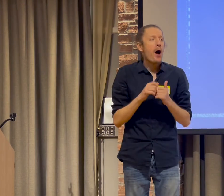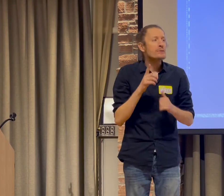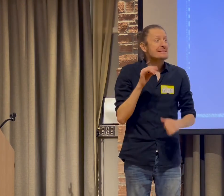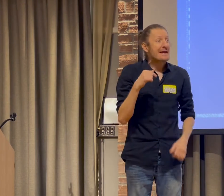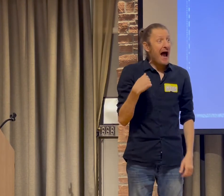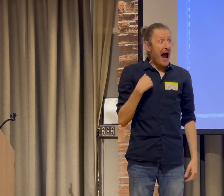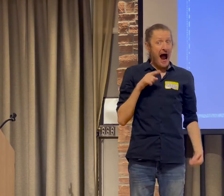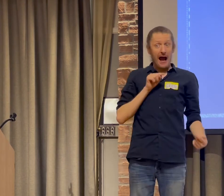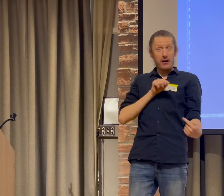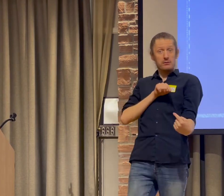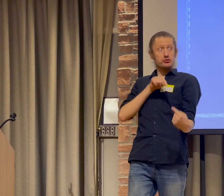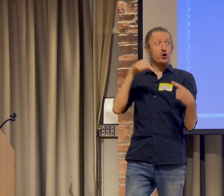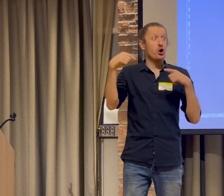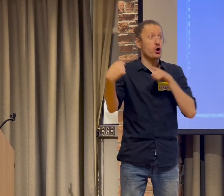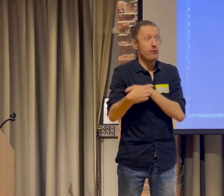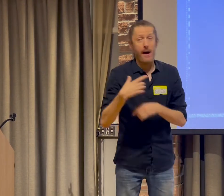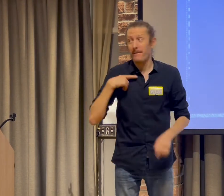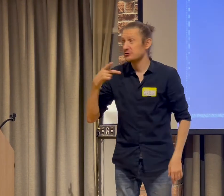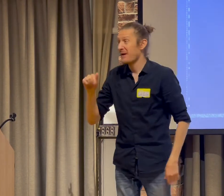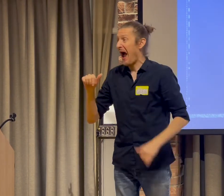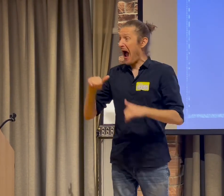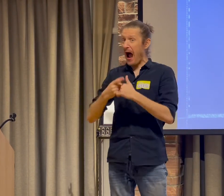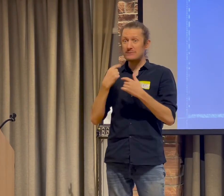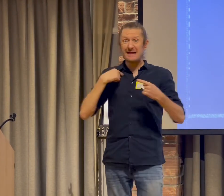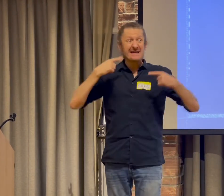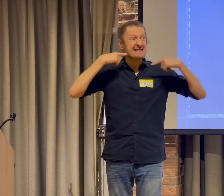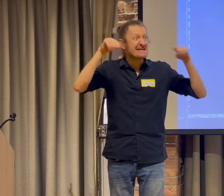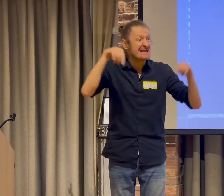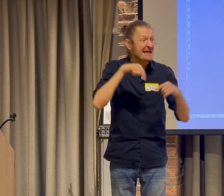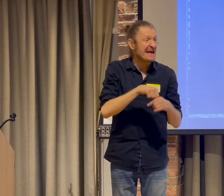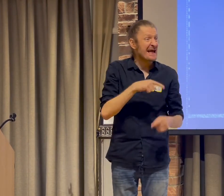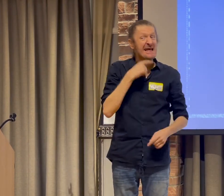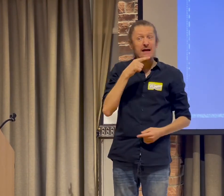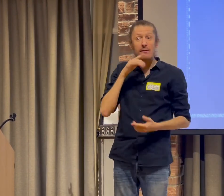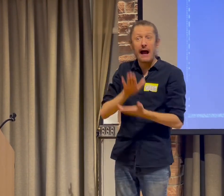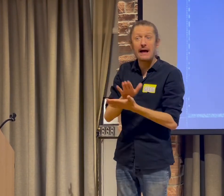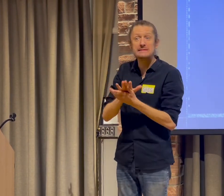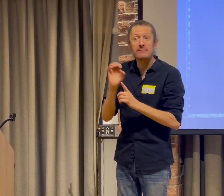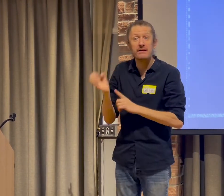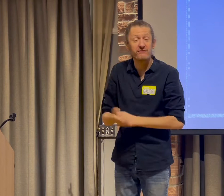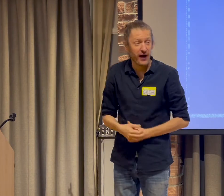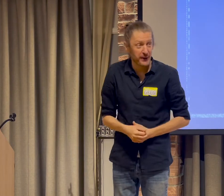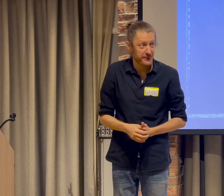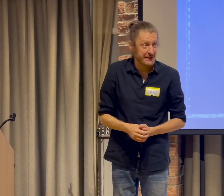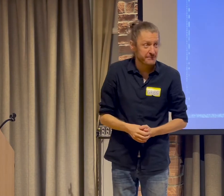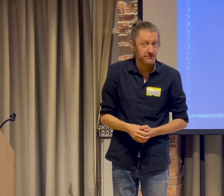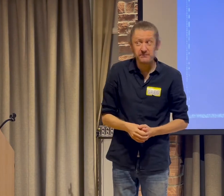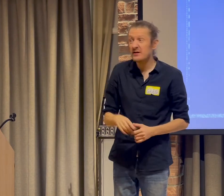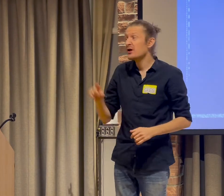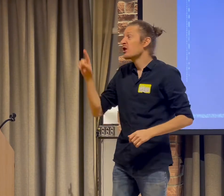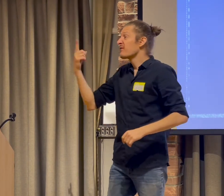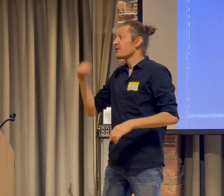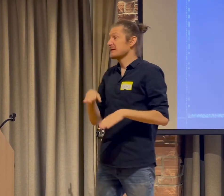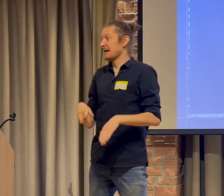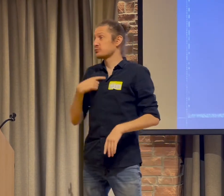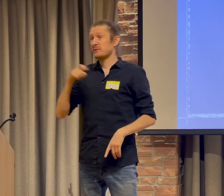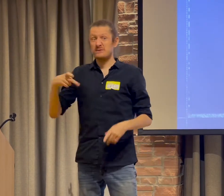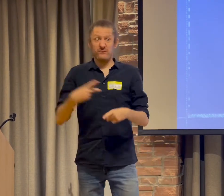So if you're ready for college, you're good to go. How do I turn around my GPA? How do I succeed in a hearing